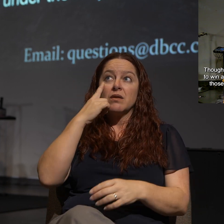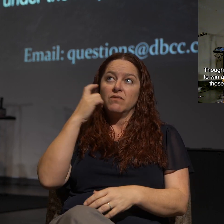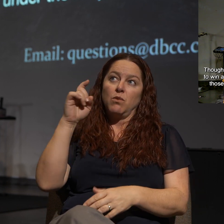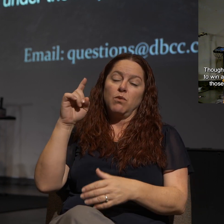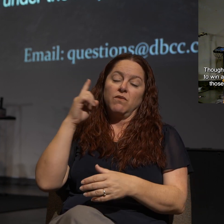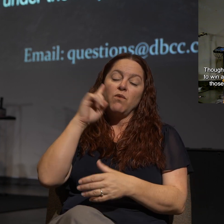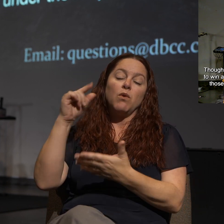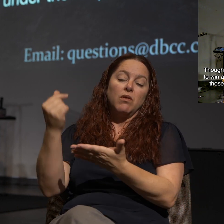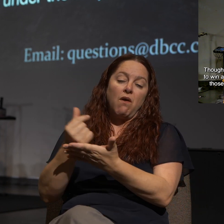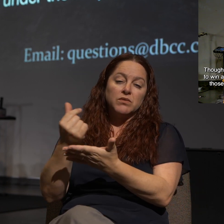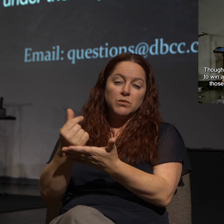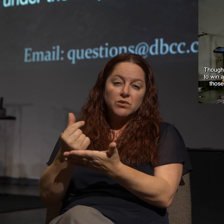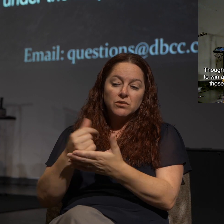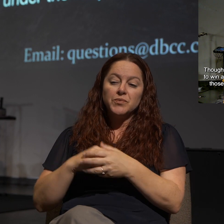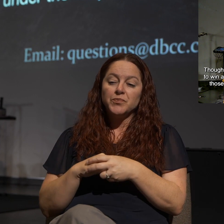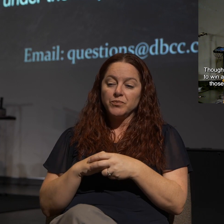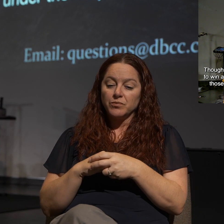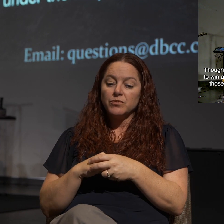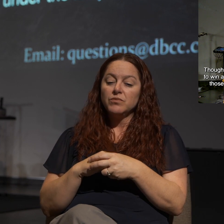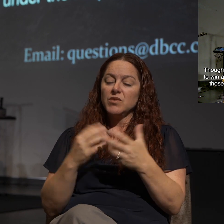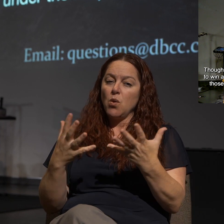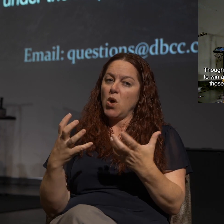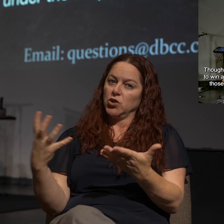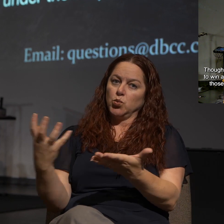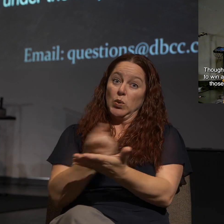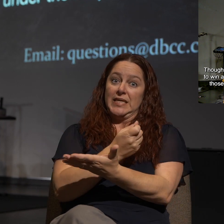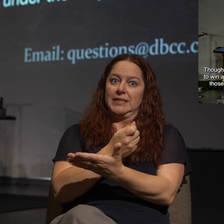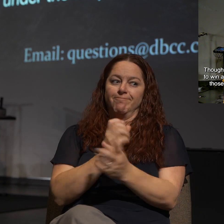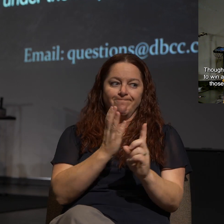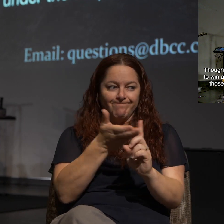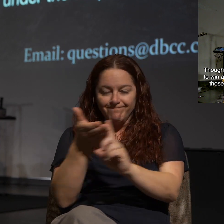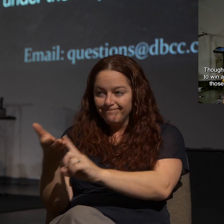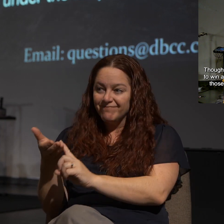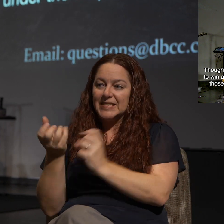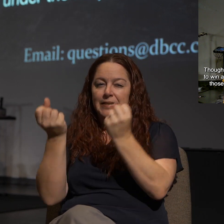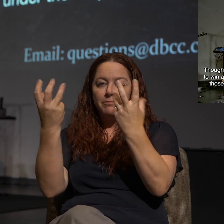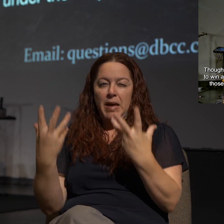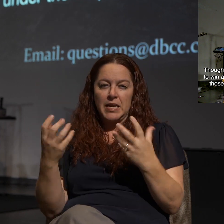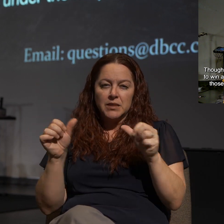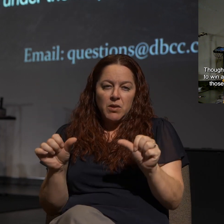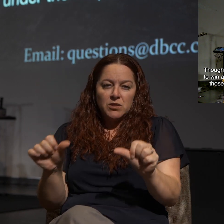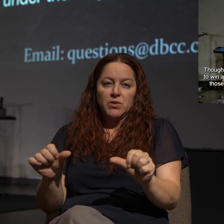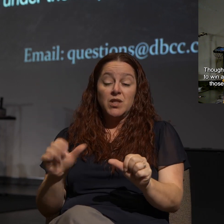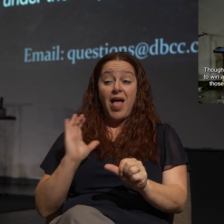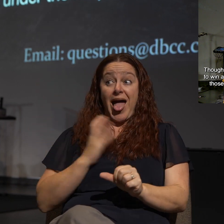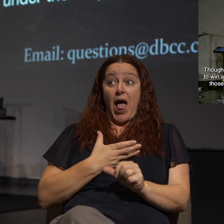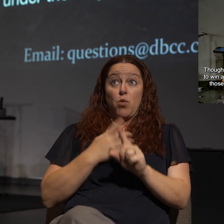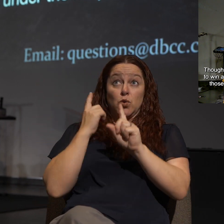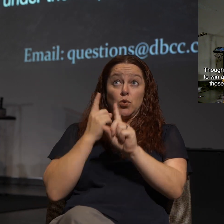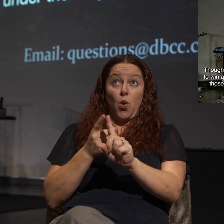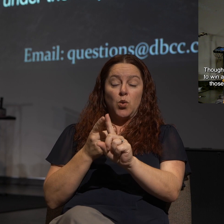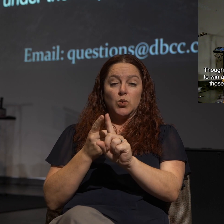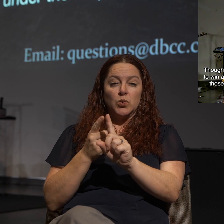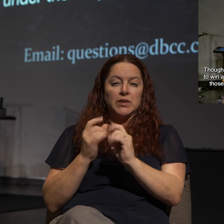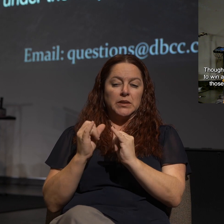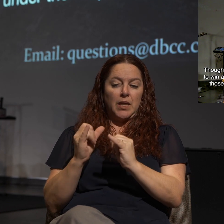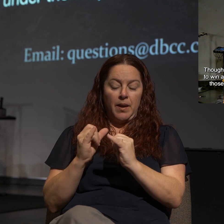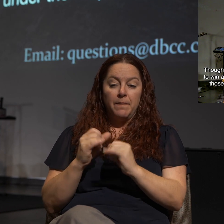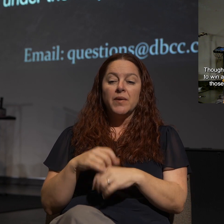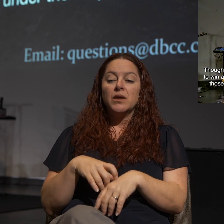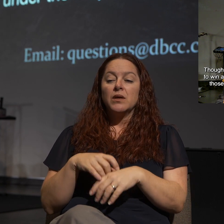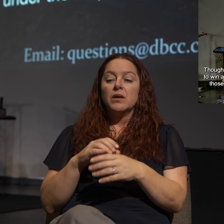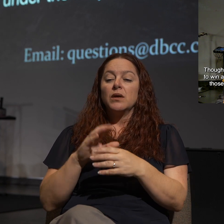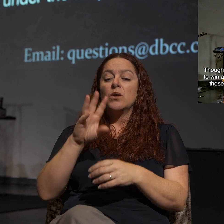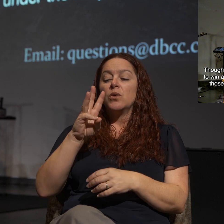gospel. I want to win as many as possible. So, here's our goal when it comes to winsomeness. We want to be